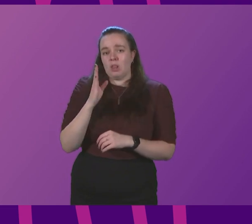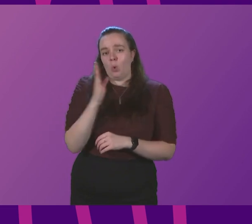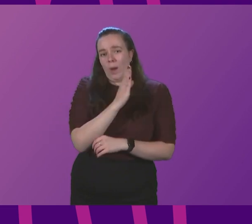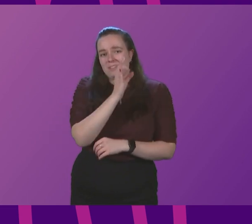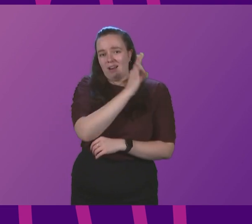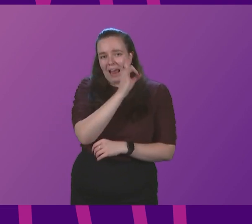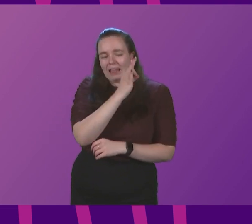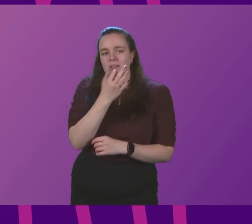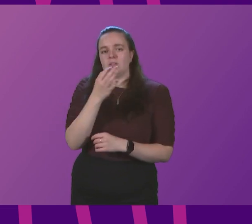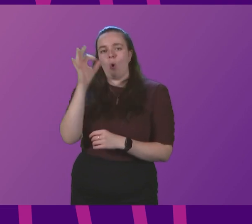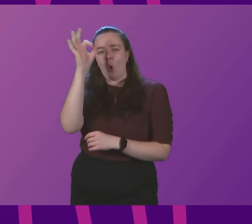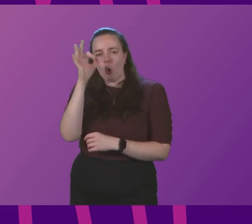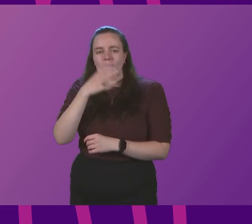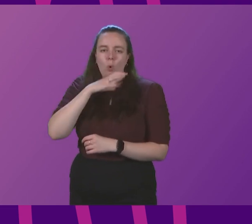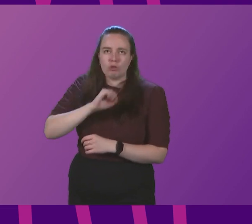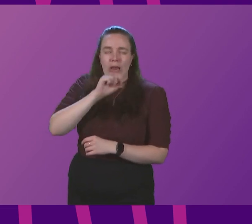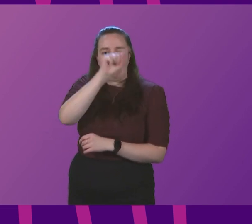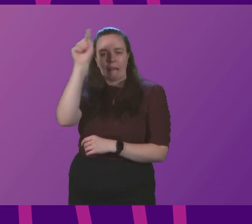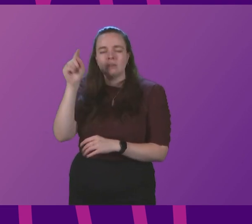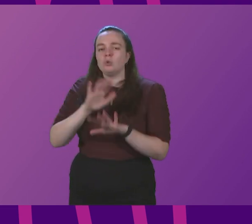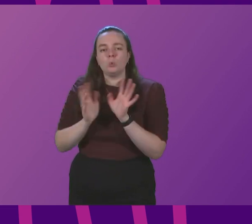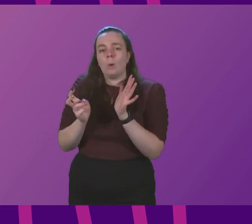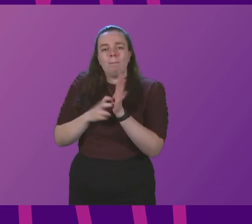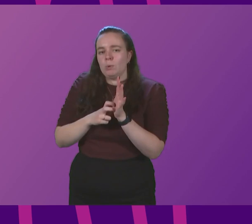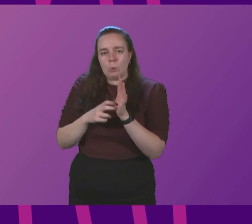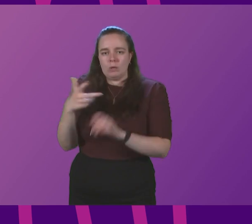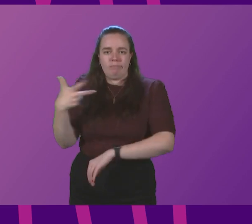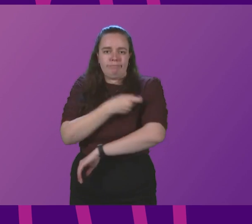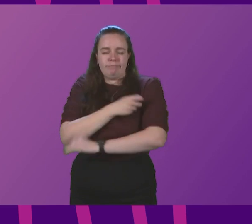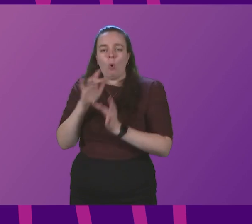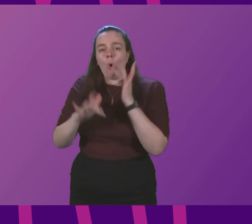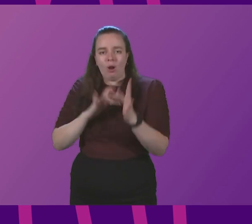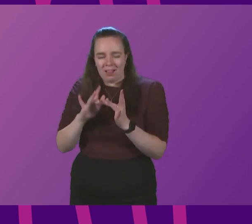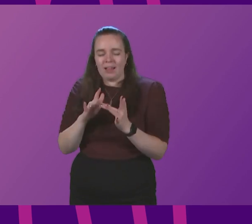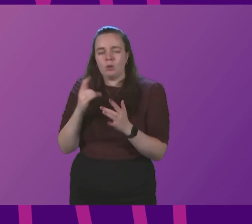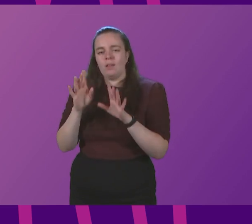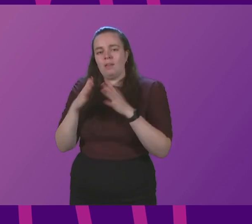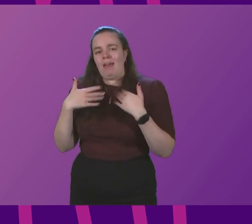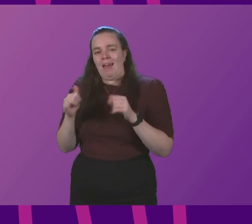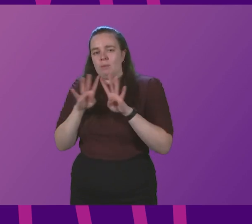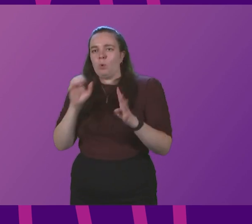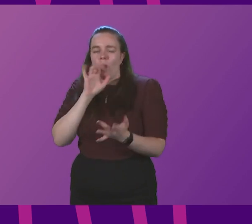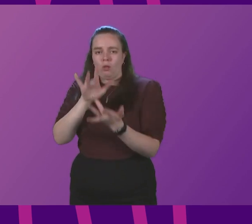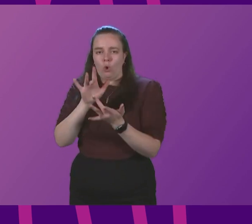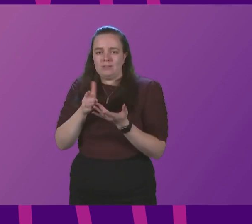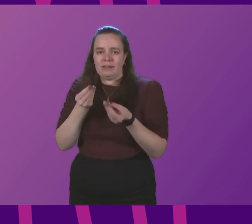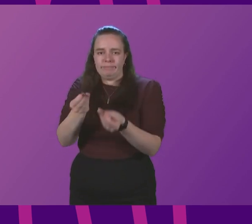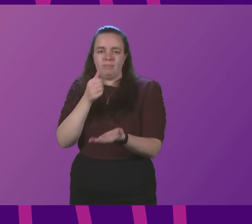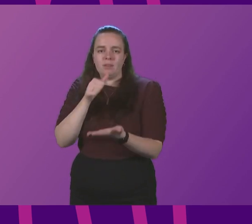on Orkney or Shetland, you do not book your booster online. Your Health Board will contact you with an appointment.